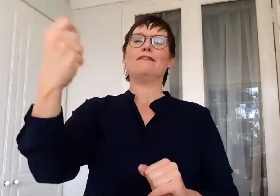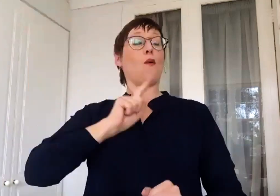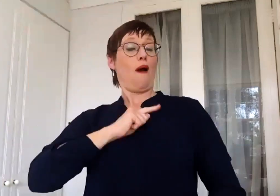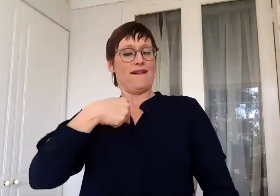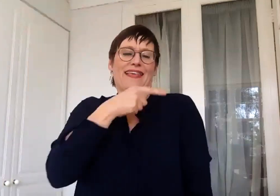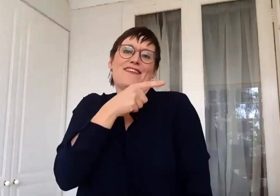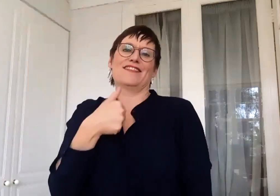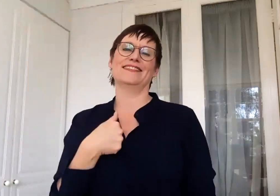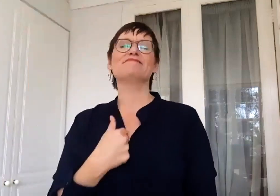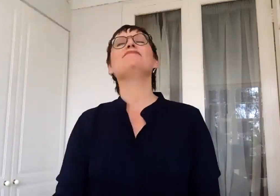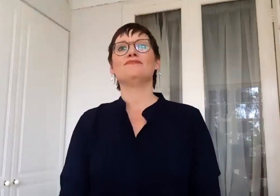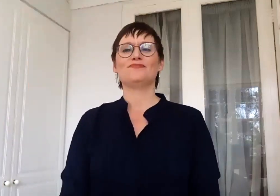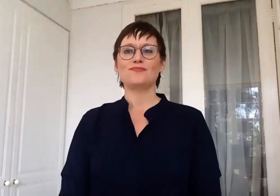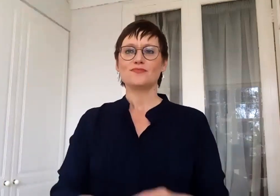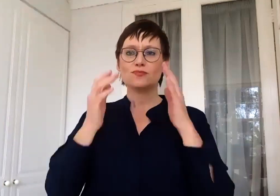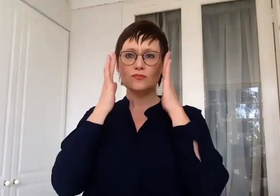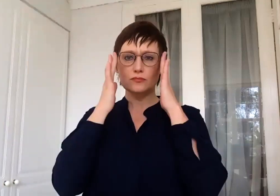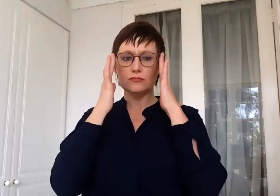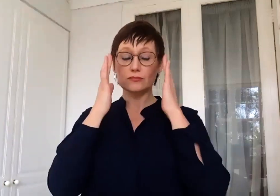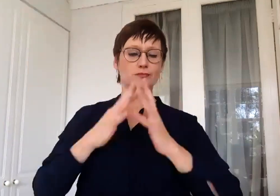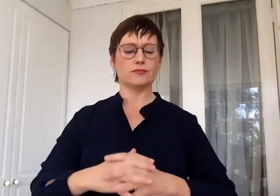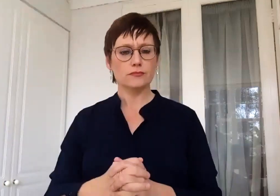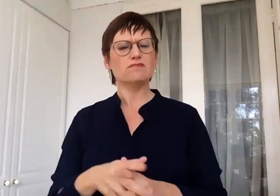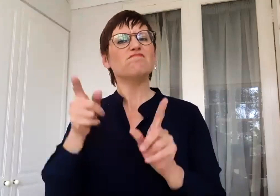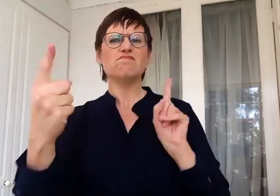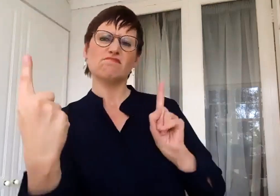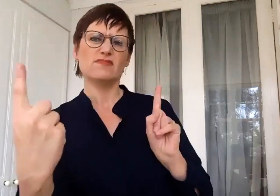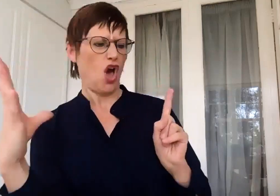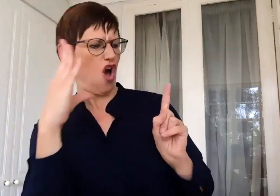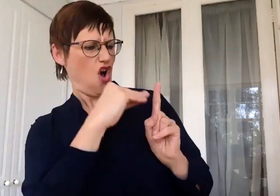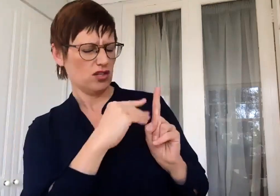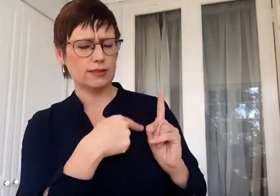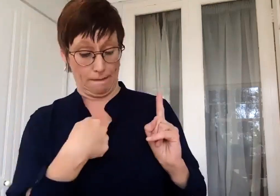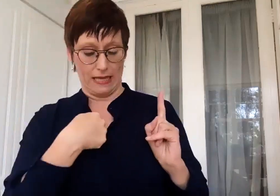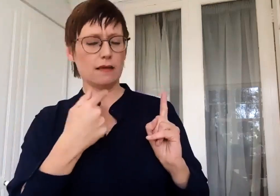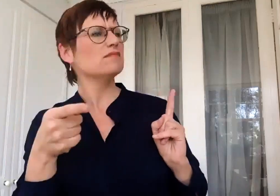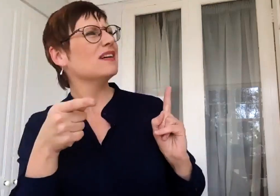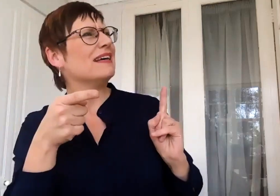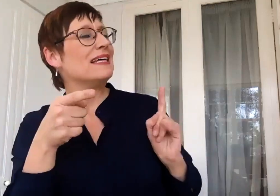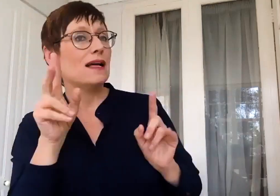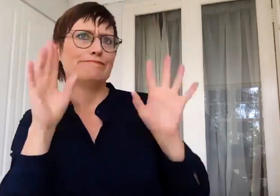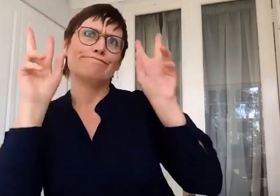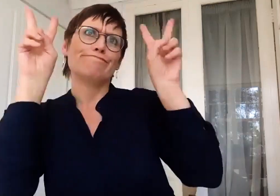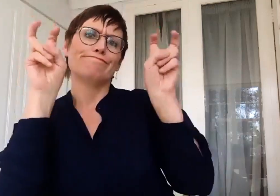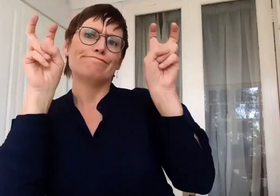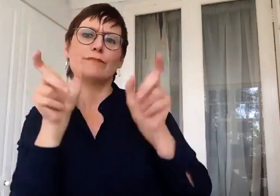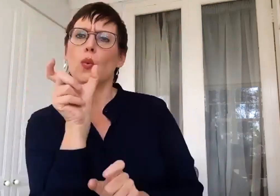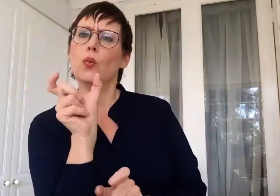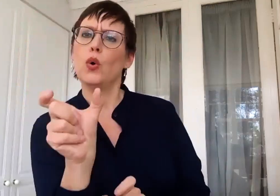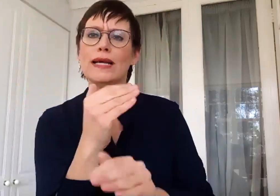Claudine, disability is not politically and socially taken as seriously